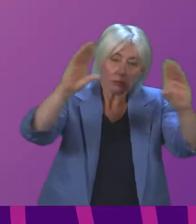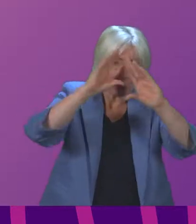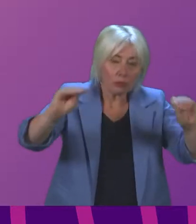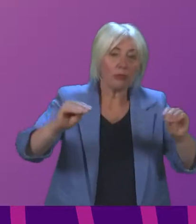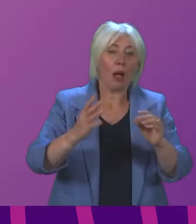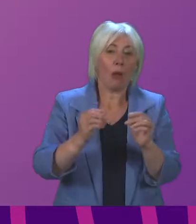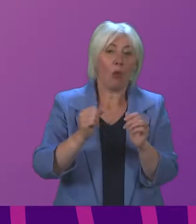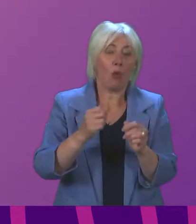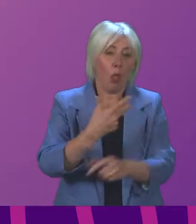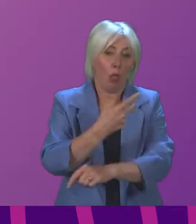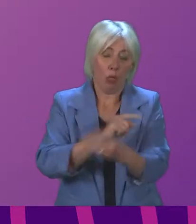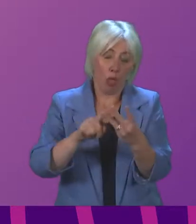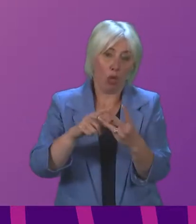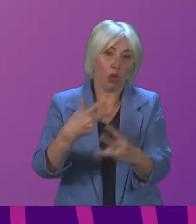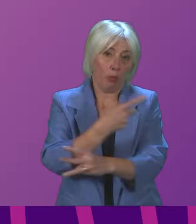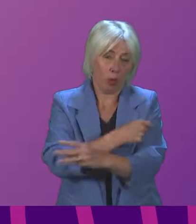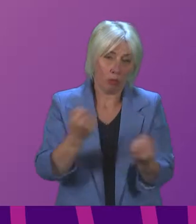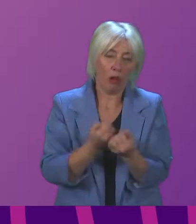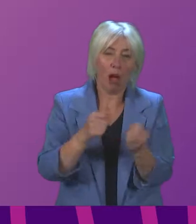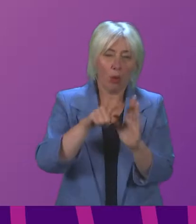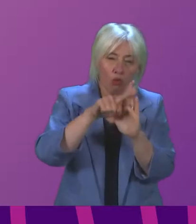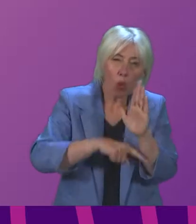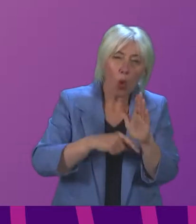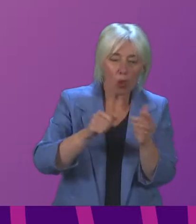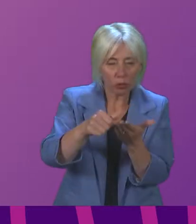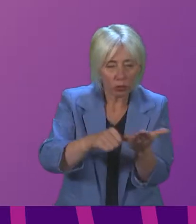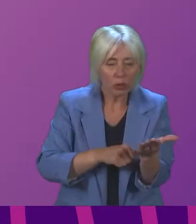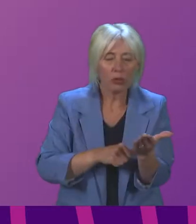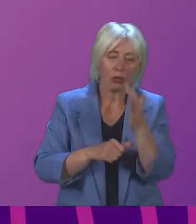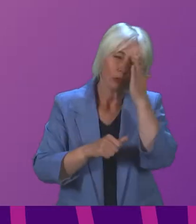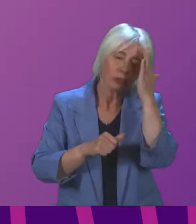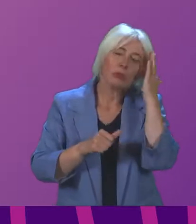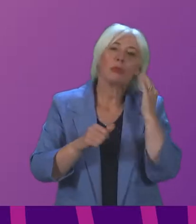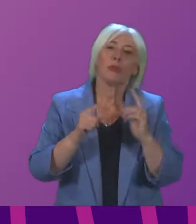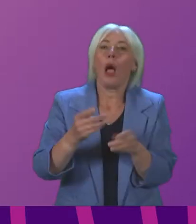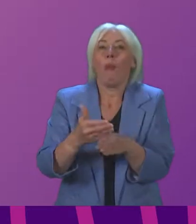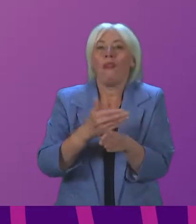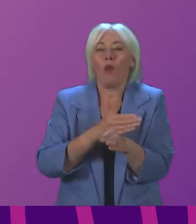programme and adherence to rules and regulations. COVID prior to the vaccine had a very